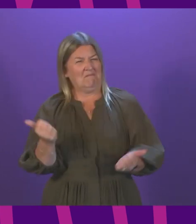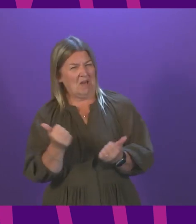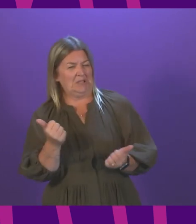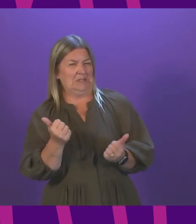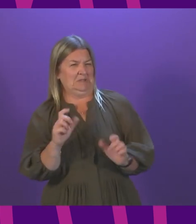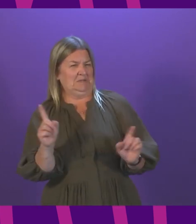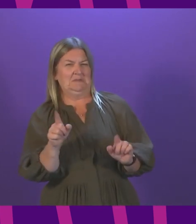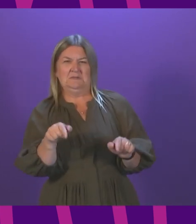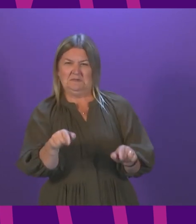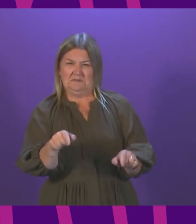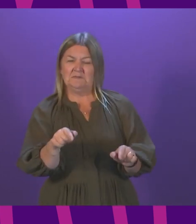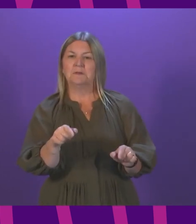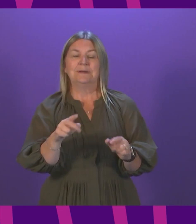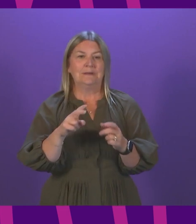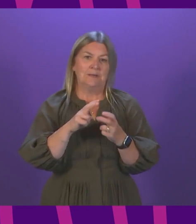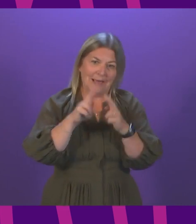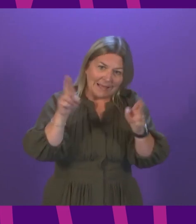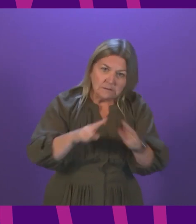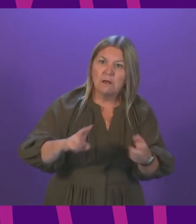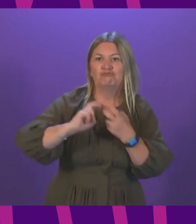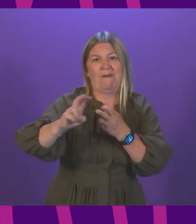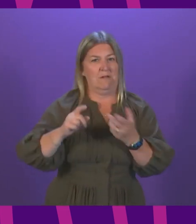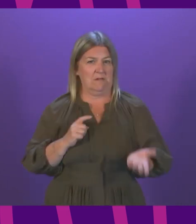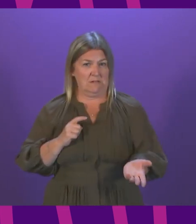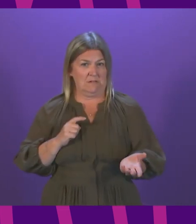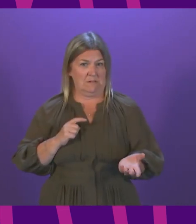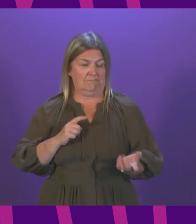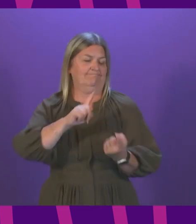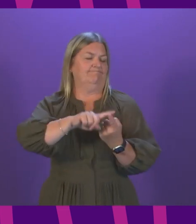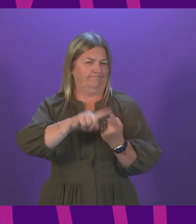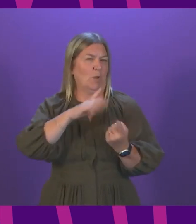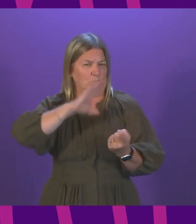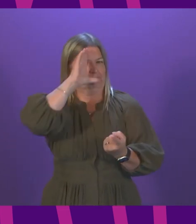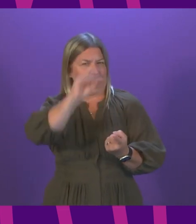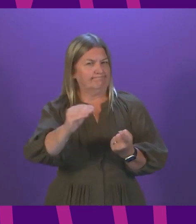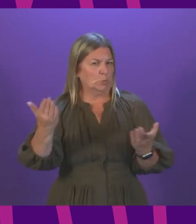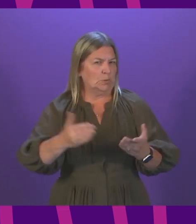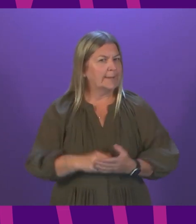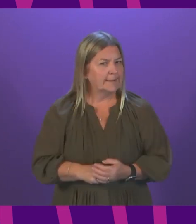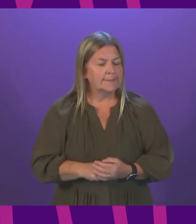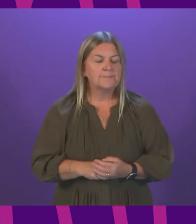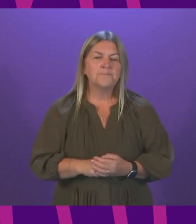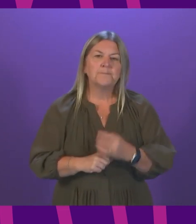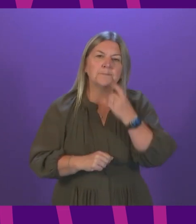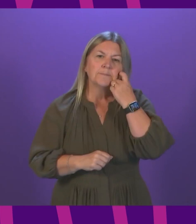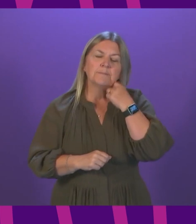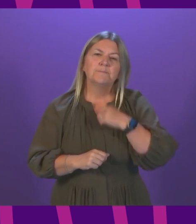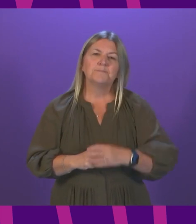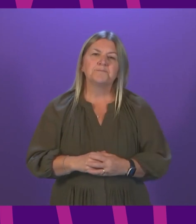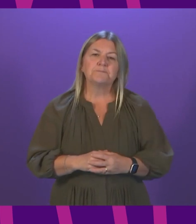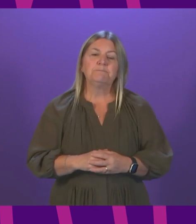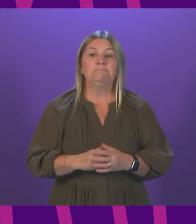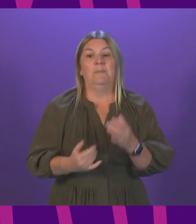of measures on international travel, and that is the first of the two substantive issues I want to update on today.